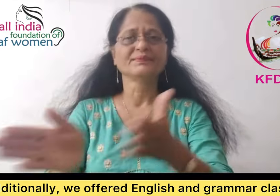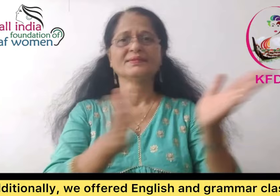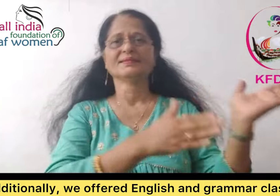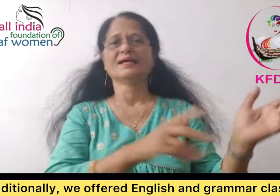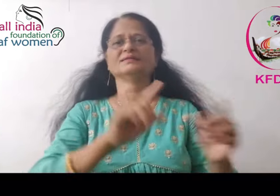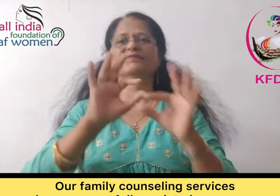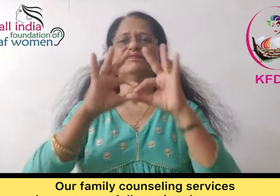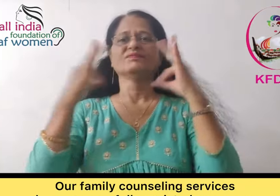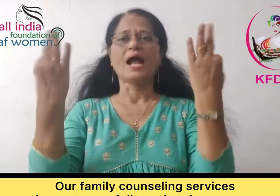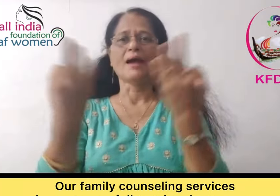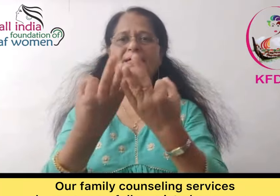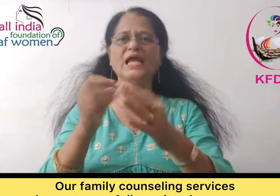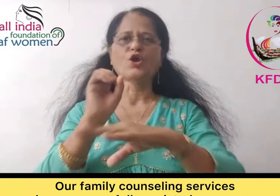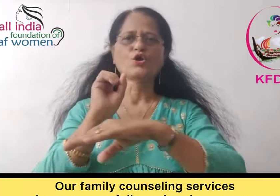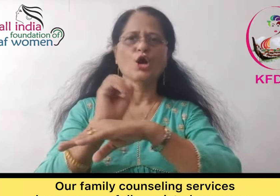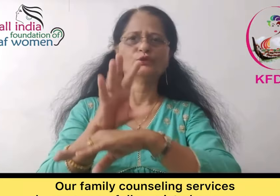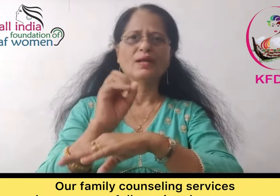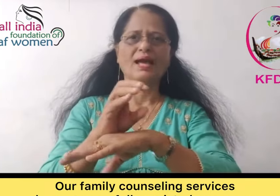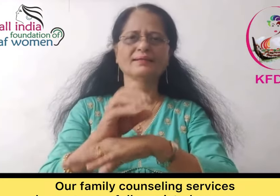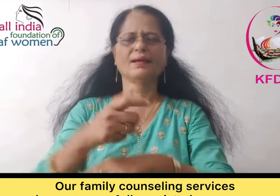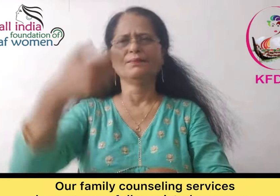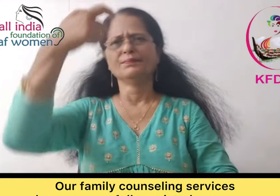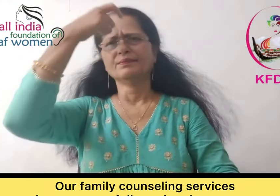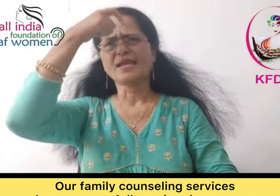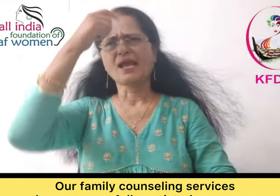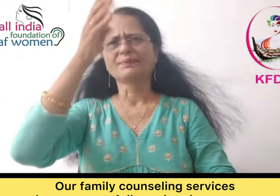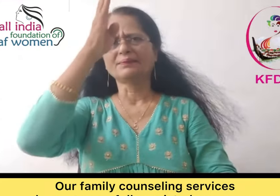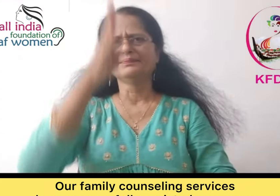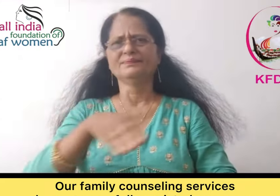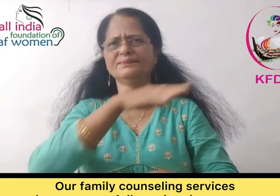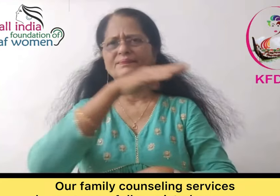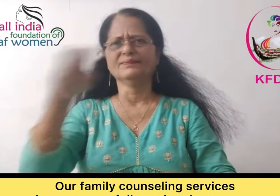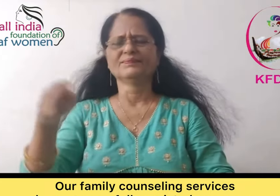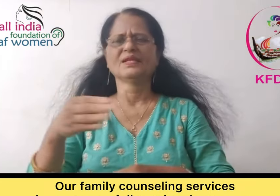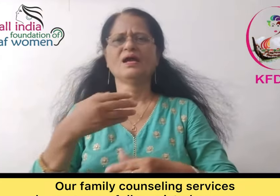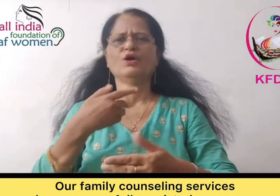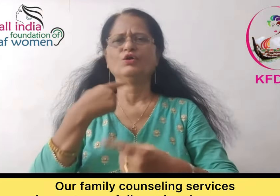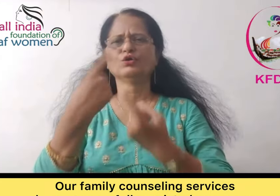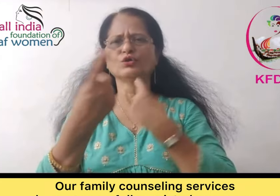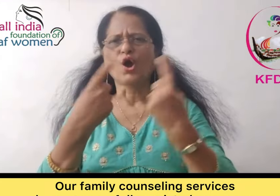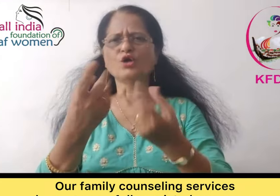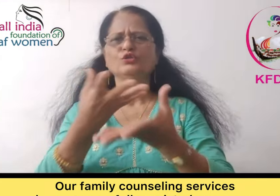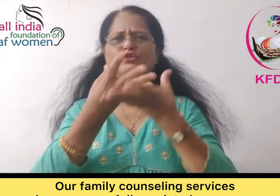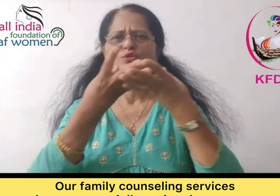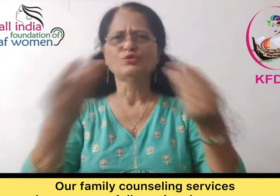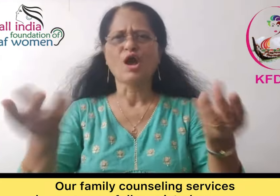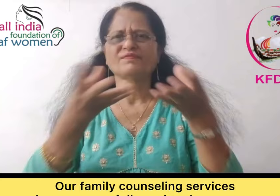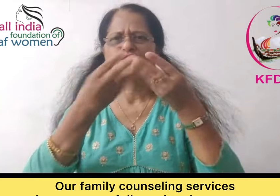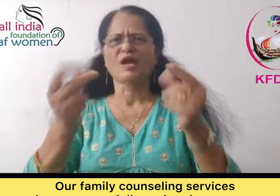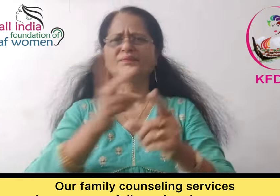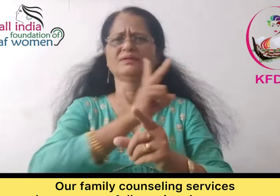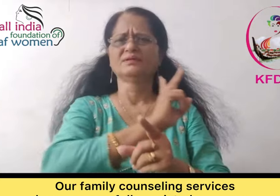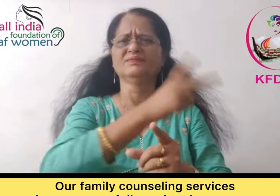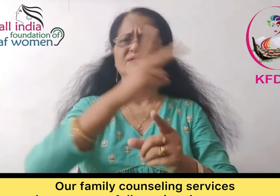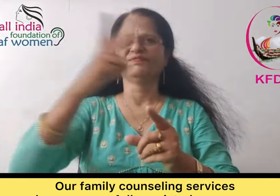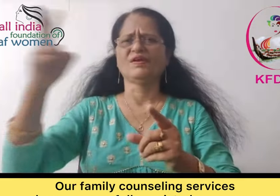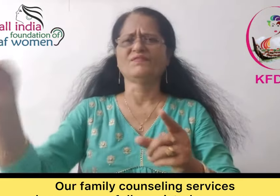as well as family counseling services. Our family counseling services have successfully assisted numerous